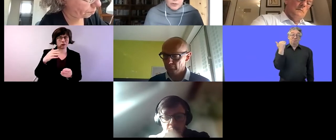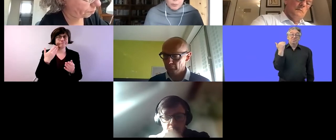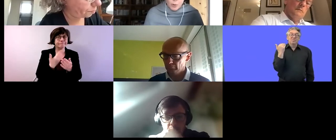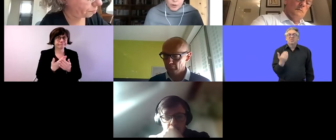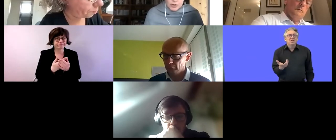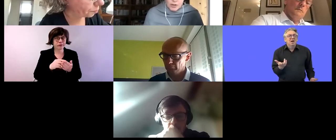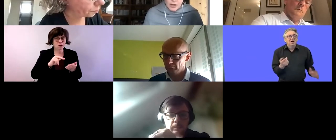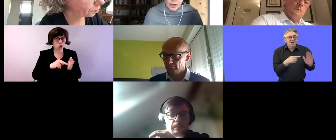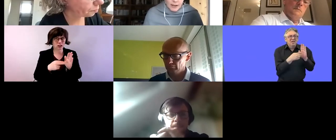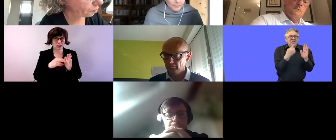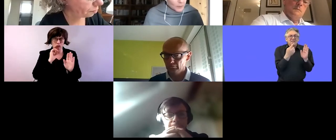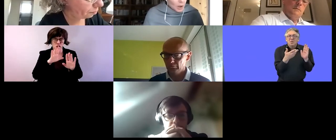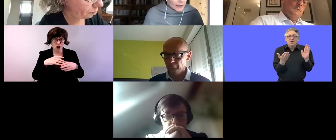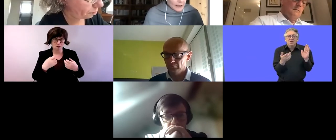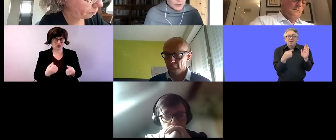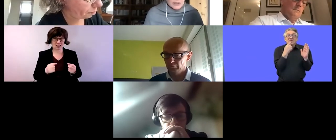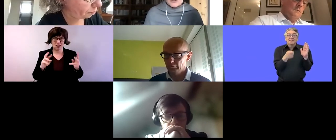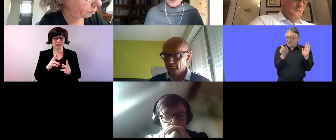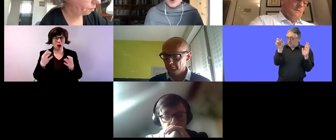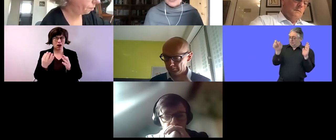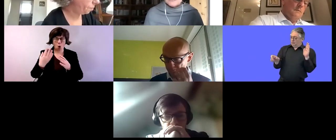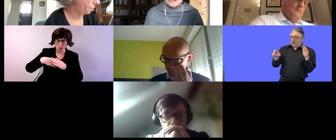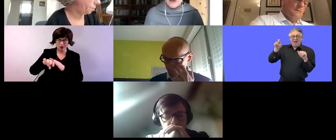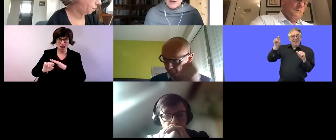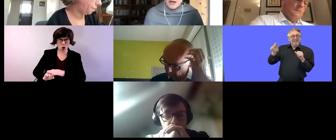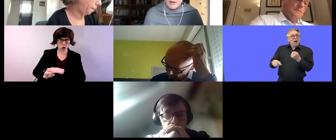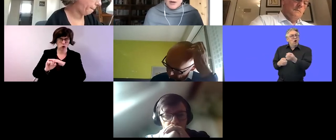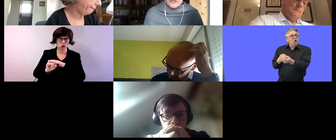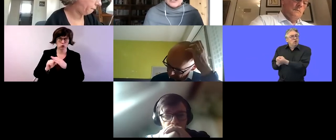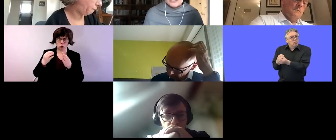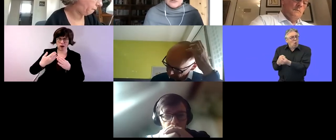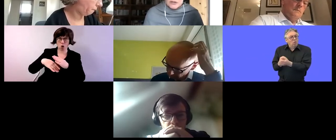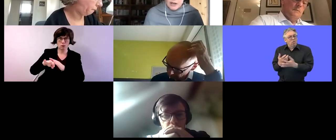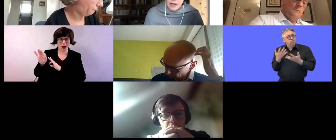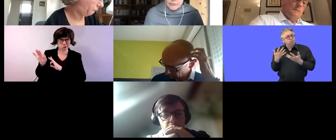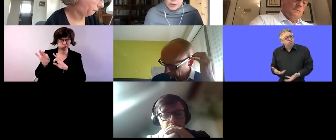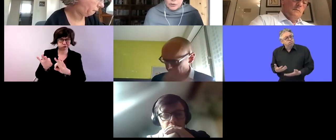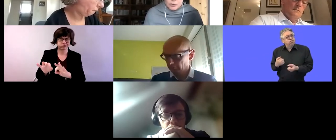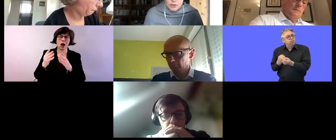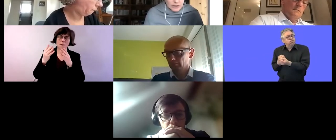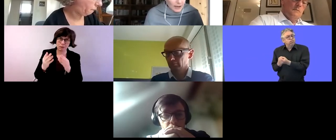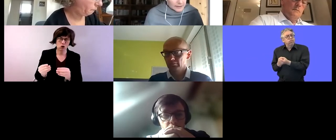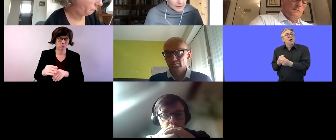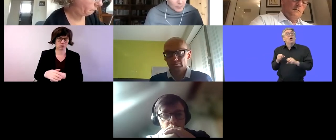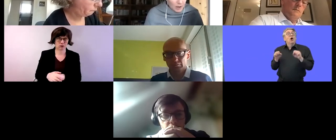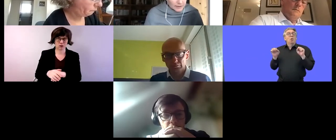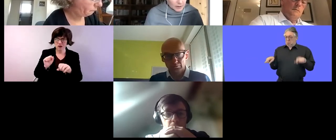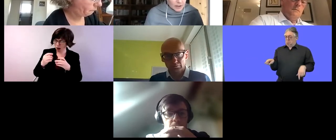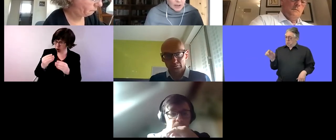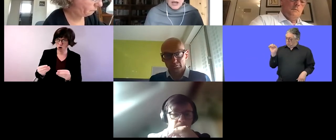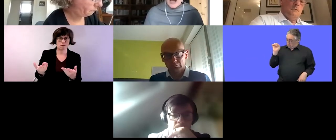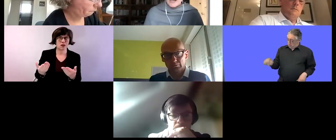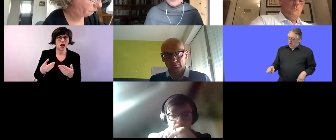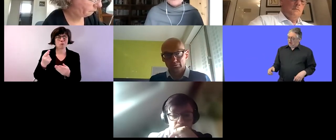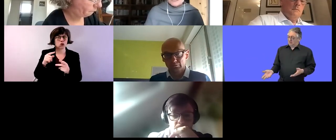support um can be supported to live uh as inclusive a life in the community as is possible